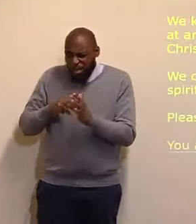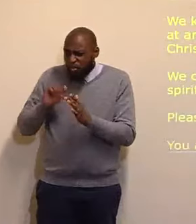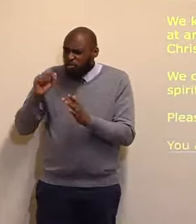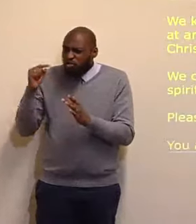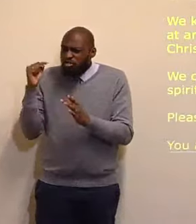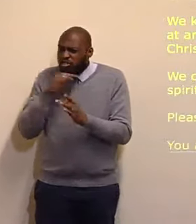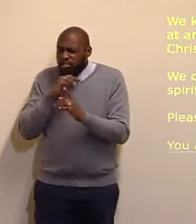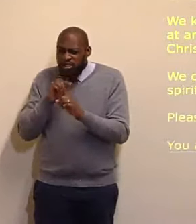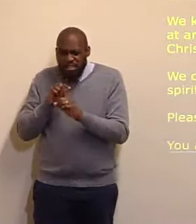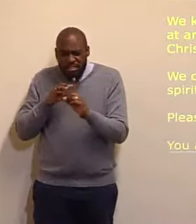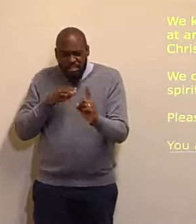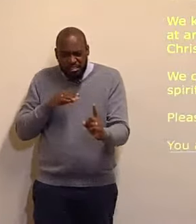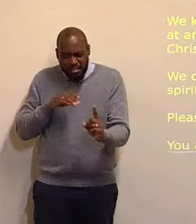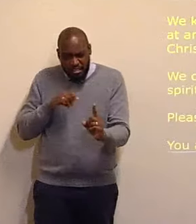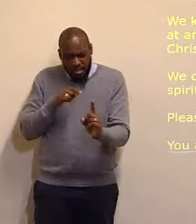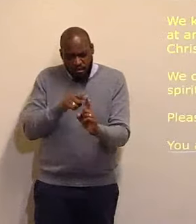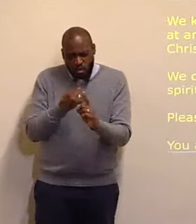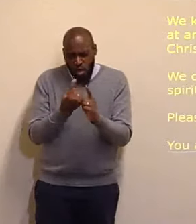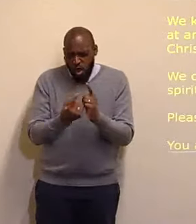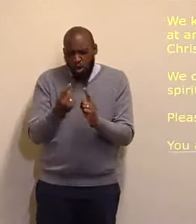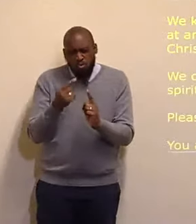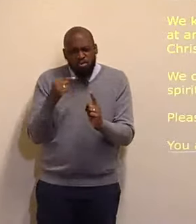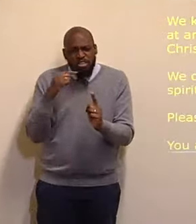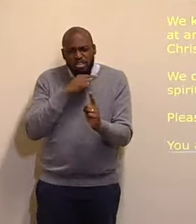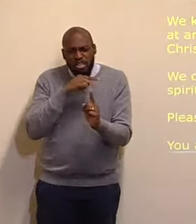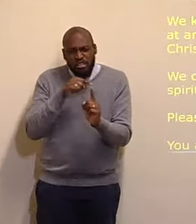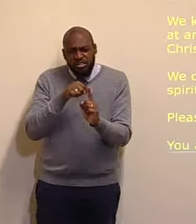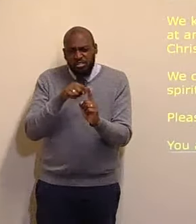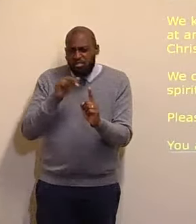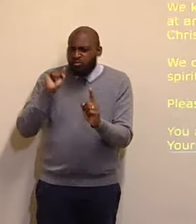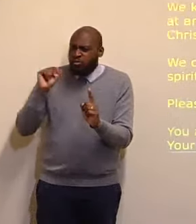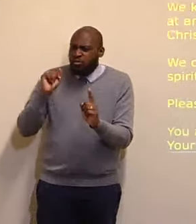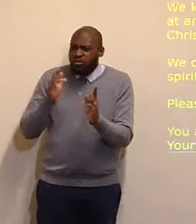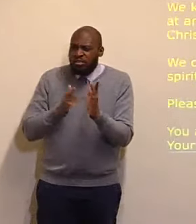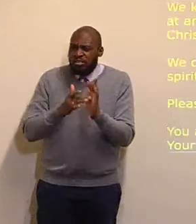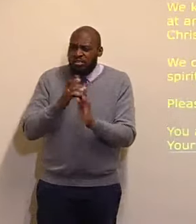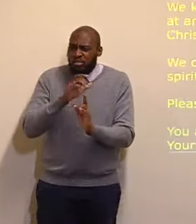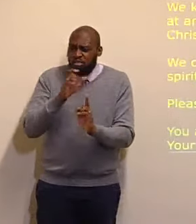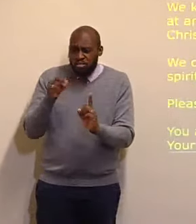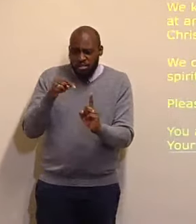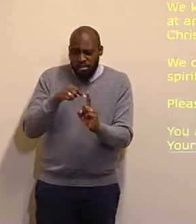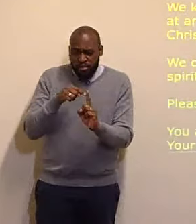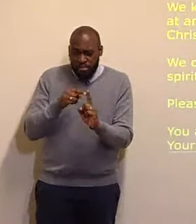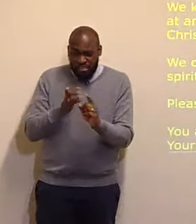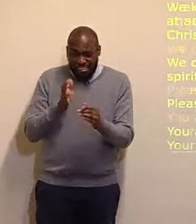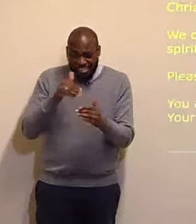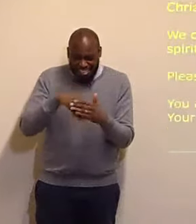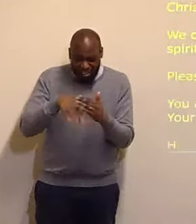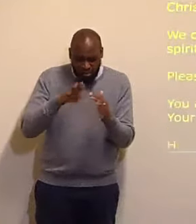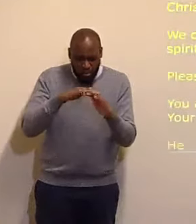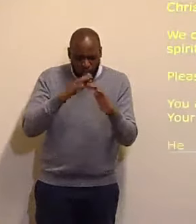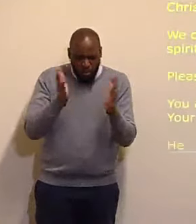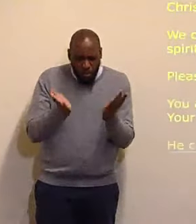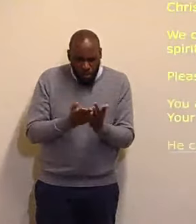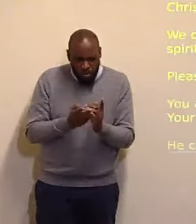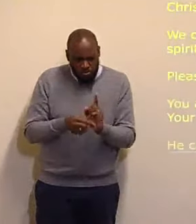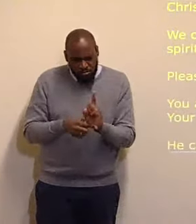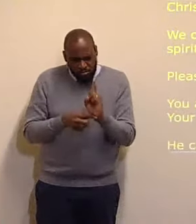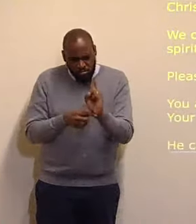the only begotten Son, the Lord Jesus Christ, who came into this world, and made the